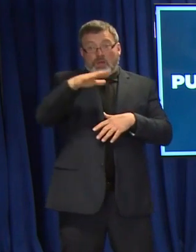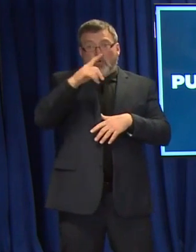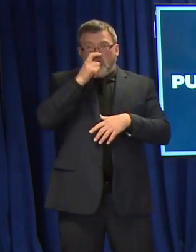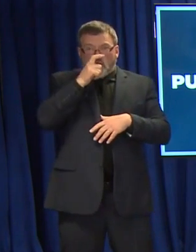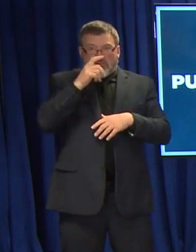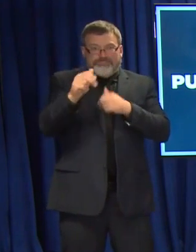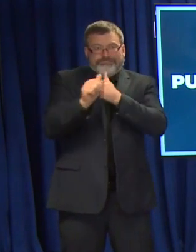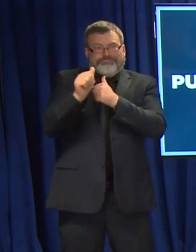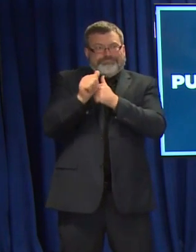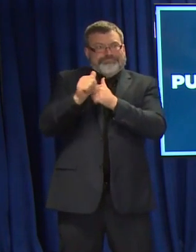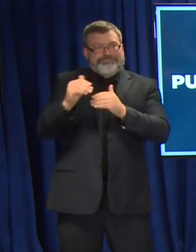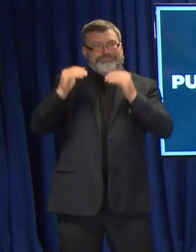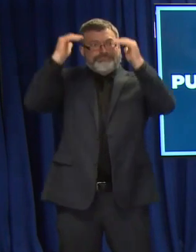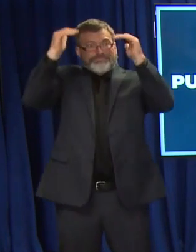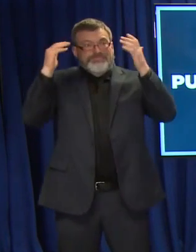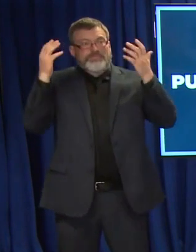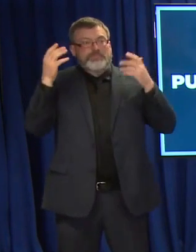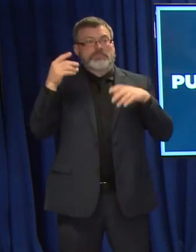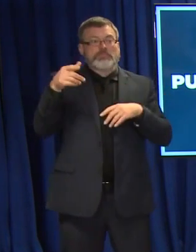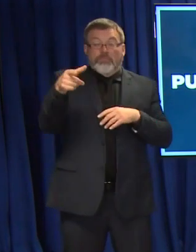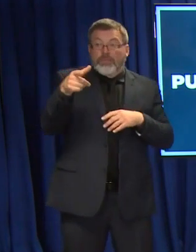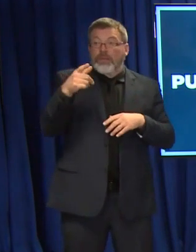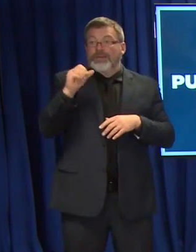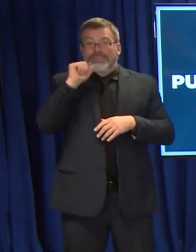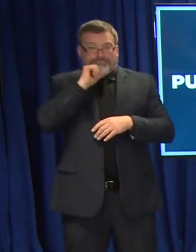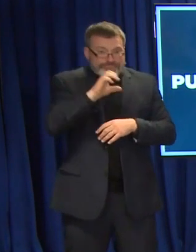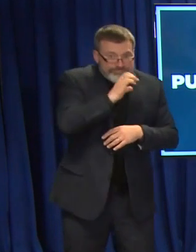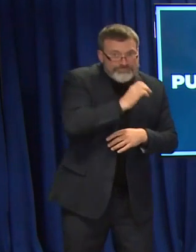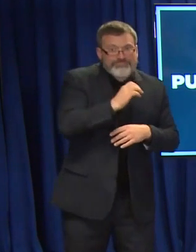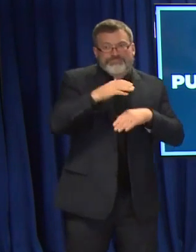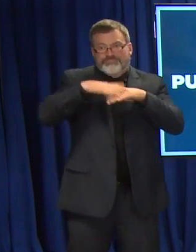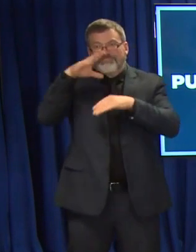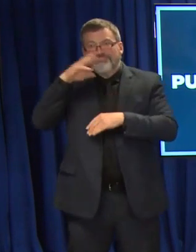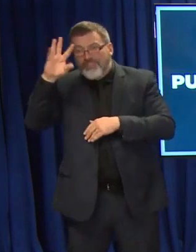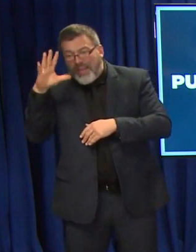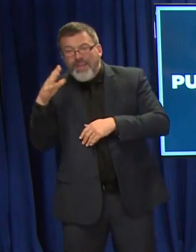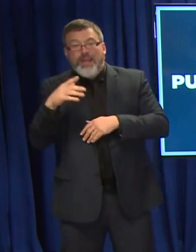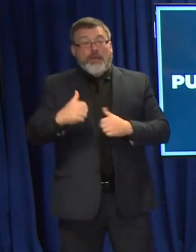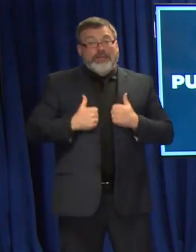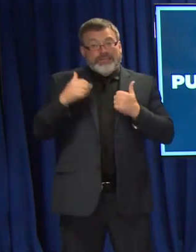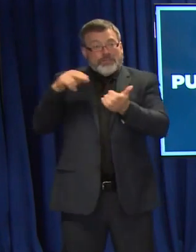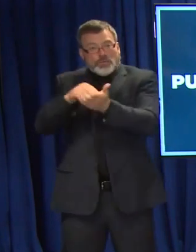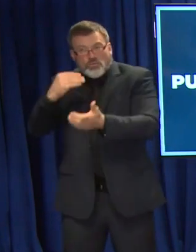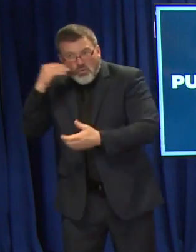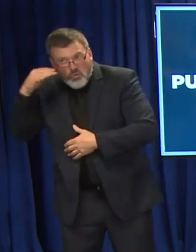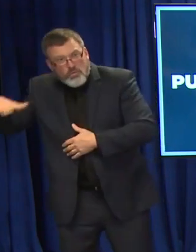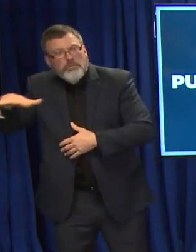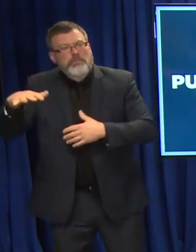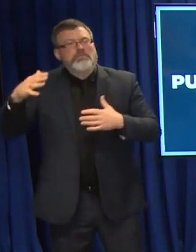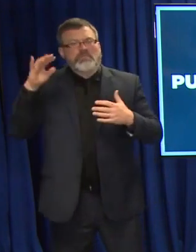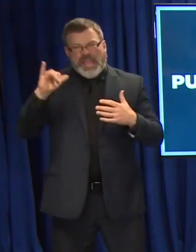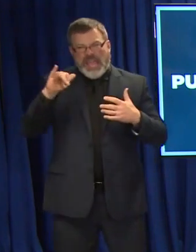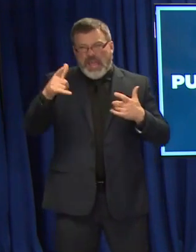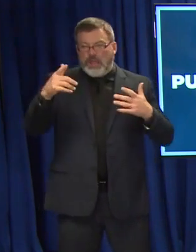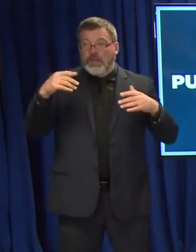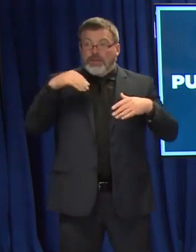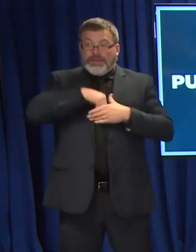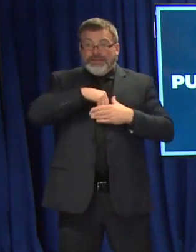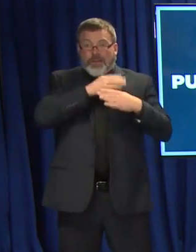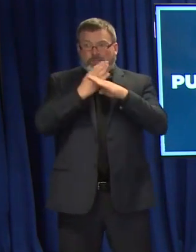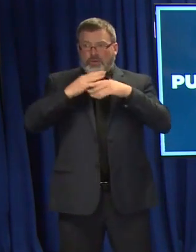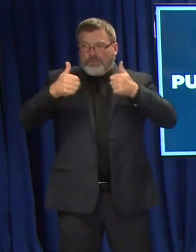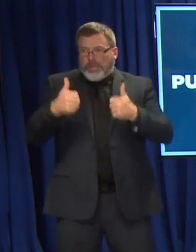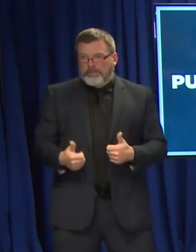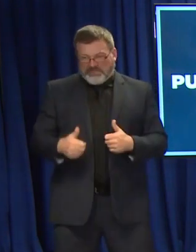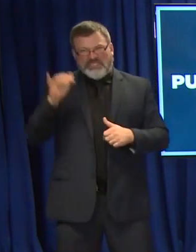because they're living in a long term care facility or because of a chronic medical or health problem. We're also pleased